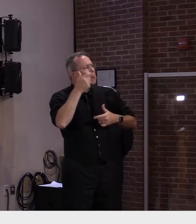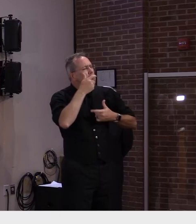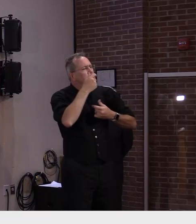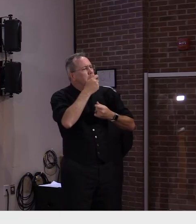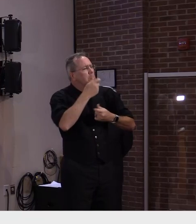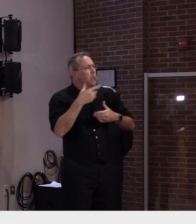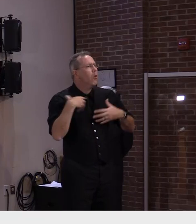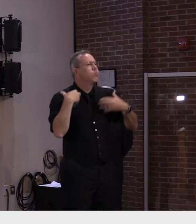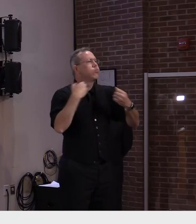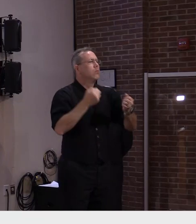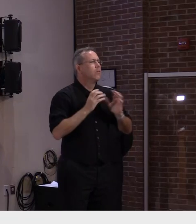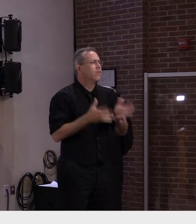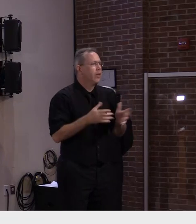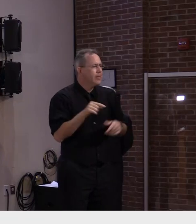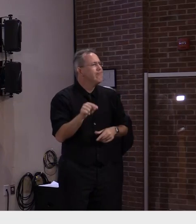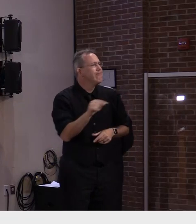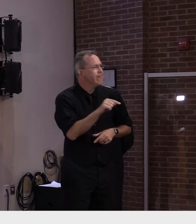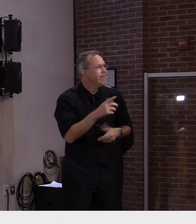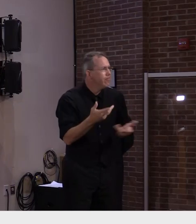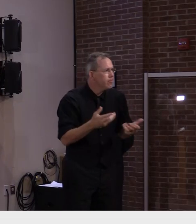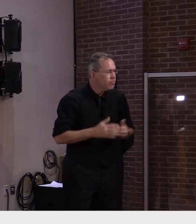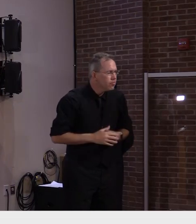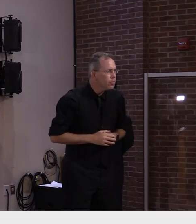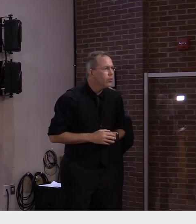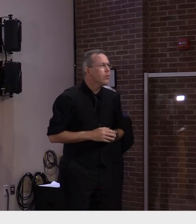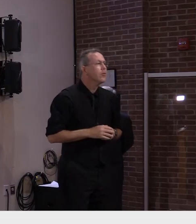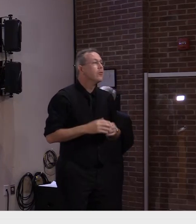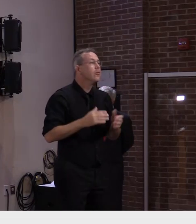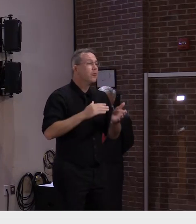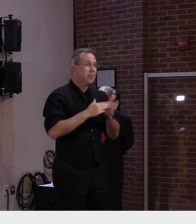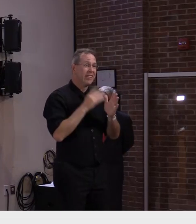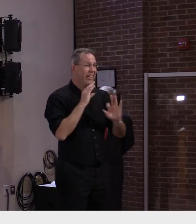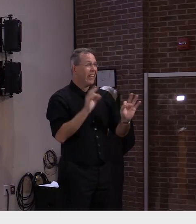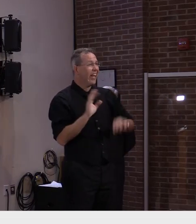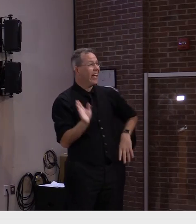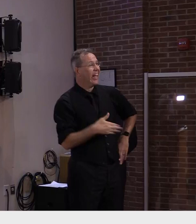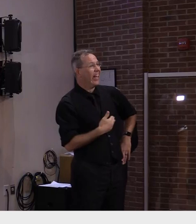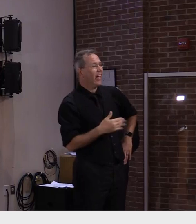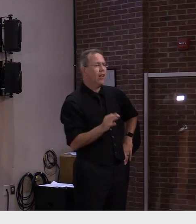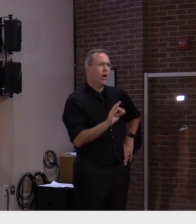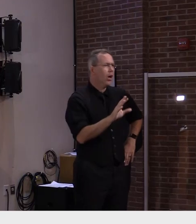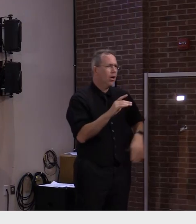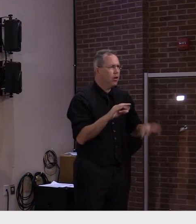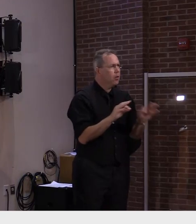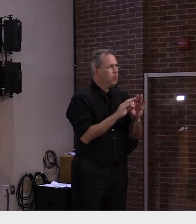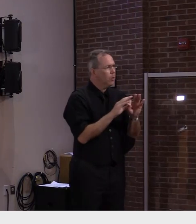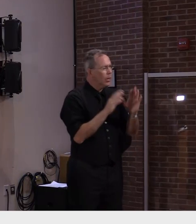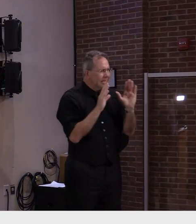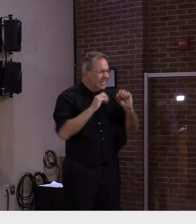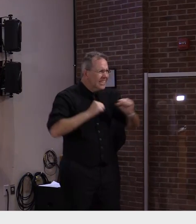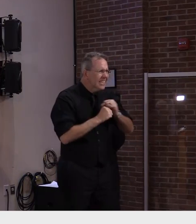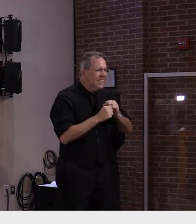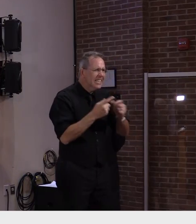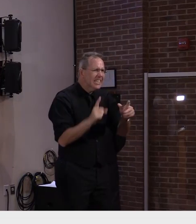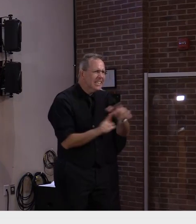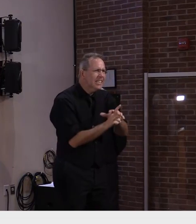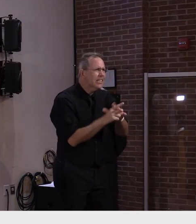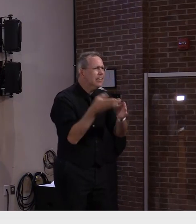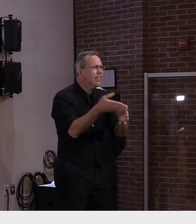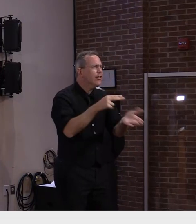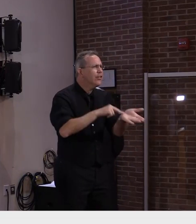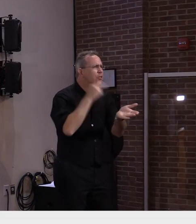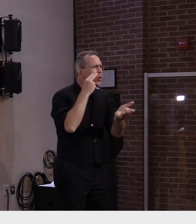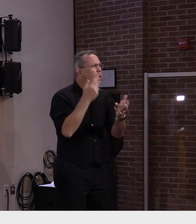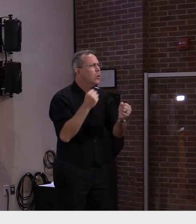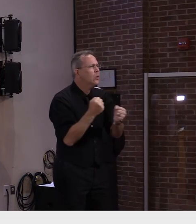for everyone, because obviously, when a case is identified, it has implications for visitation, it has implications for the anxiety